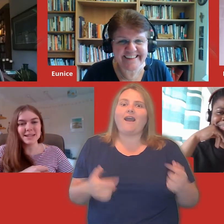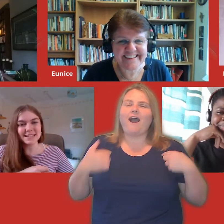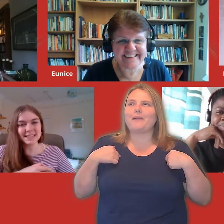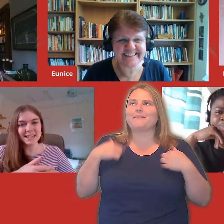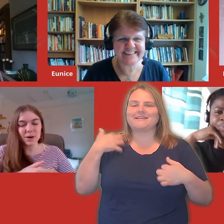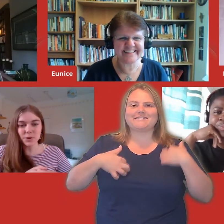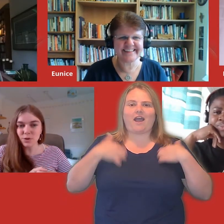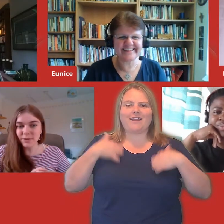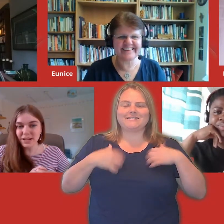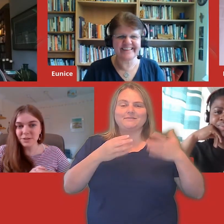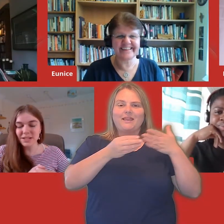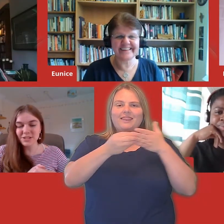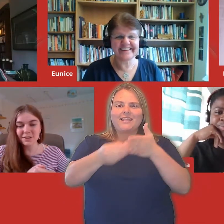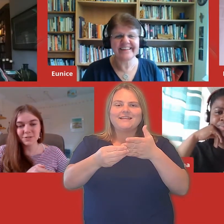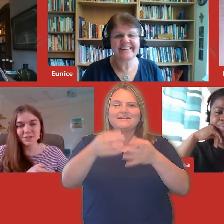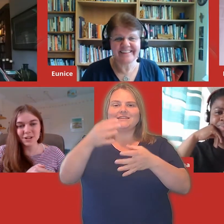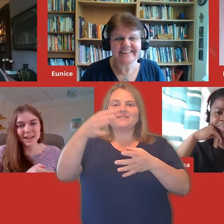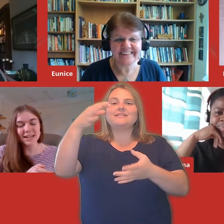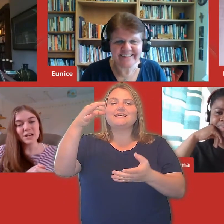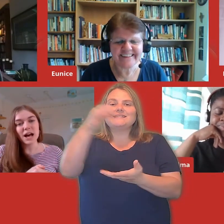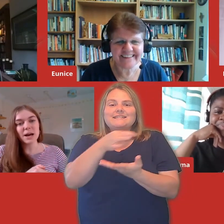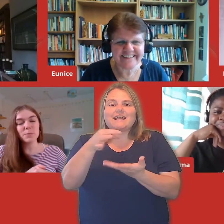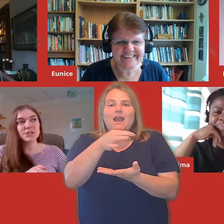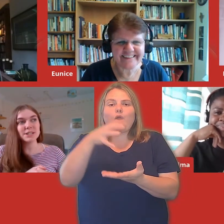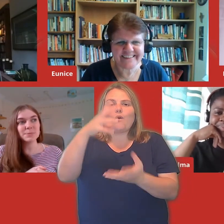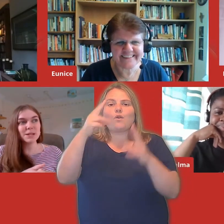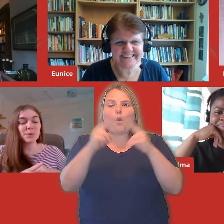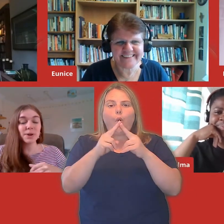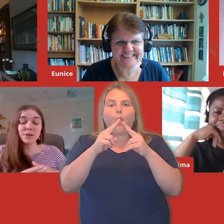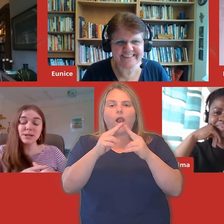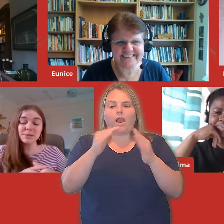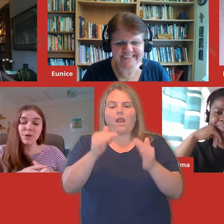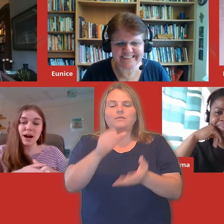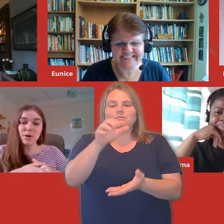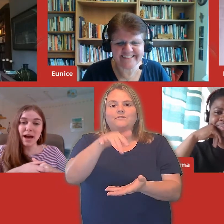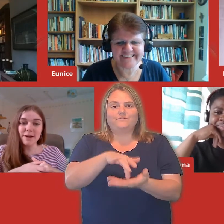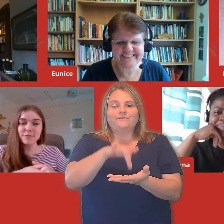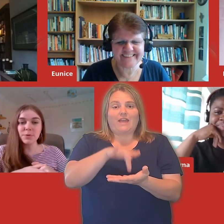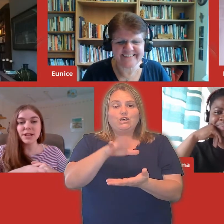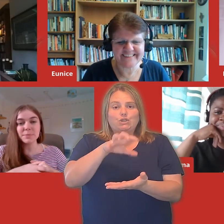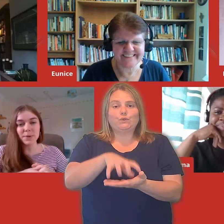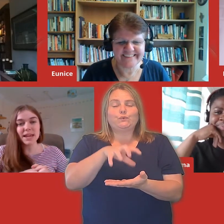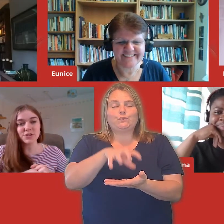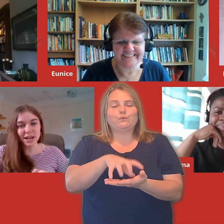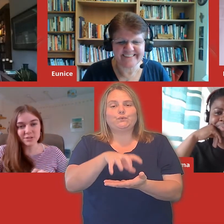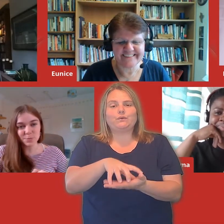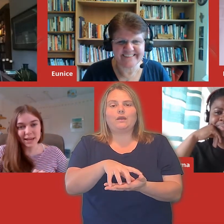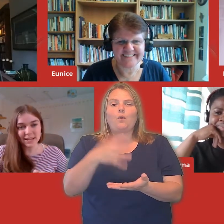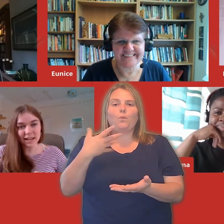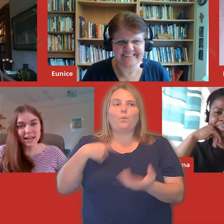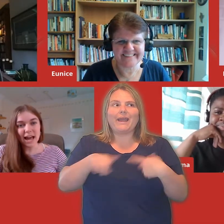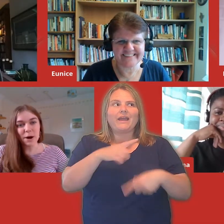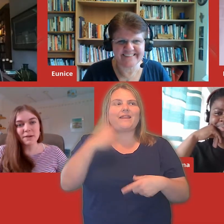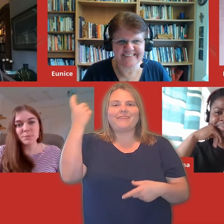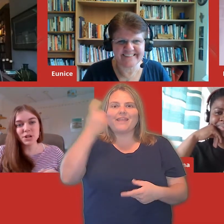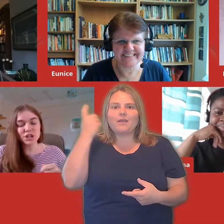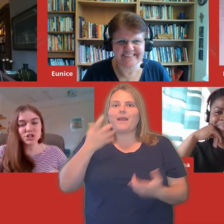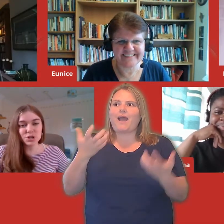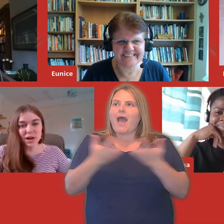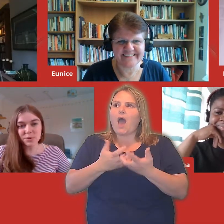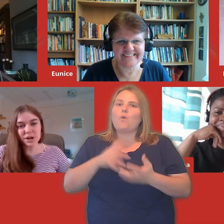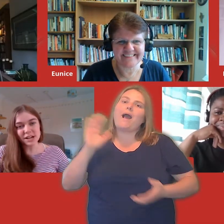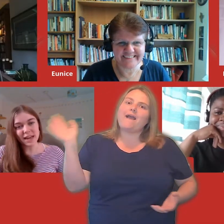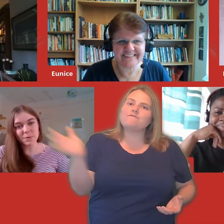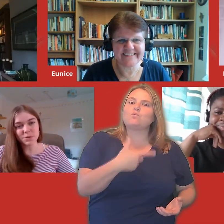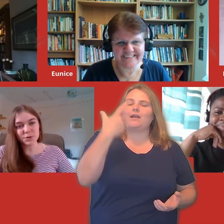excited to be leading the town hall venue this year at 3Generate, which is a space where we're going to explore how everybody can be a changemaker, how everybody